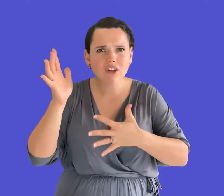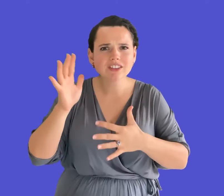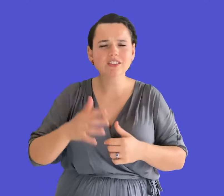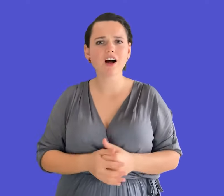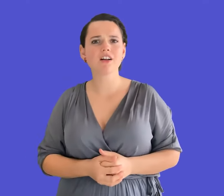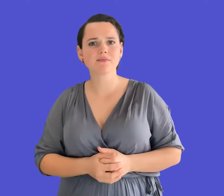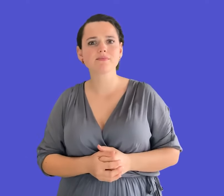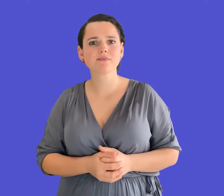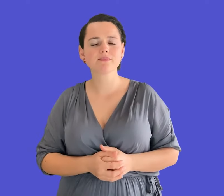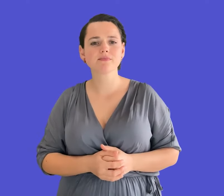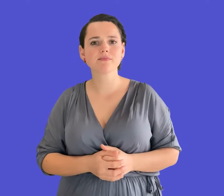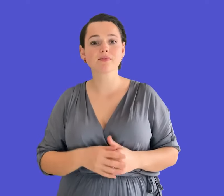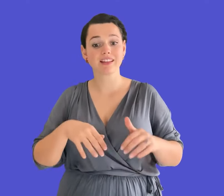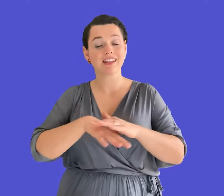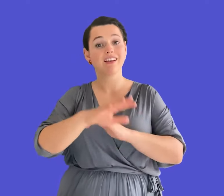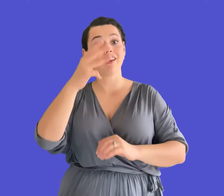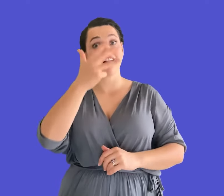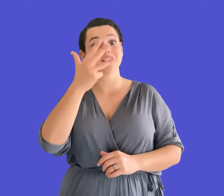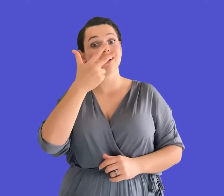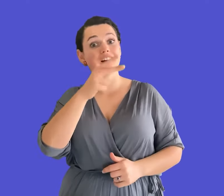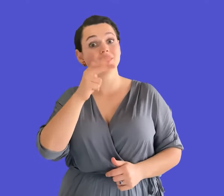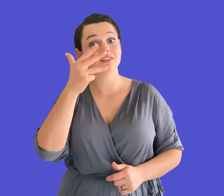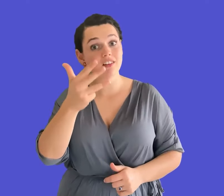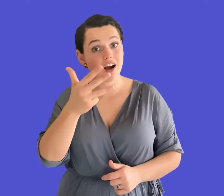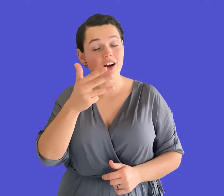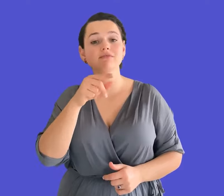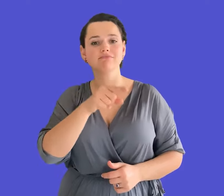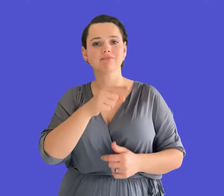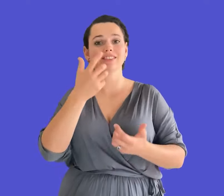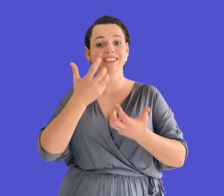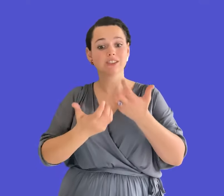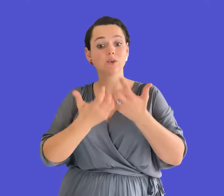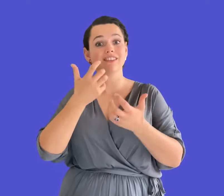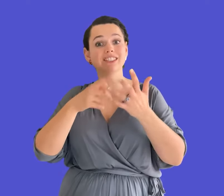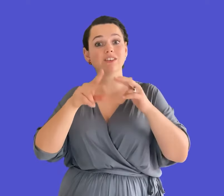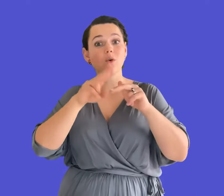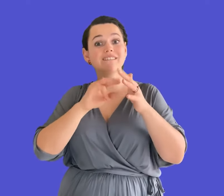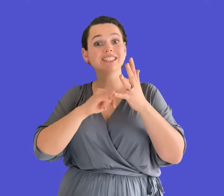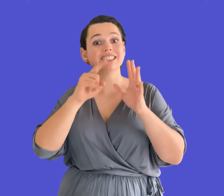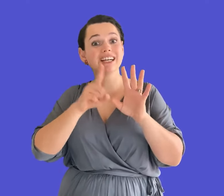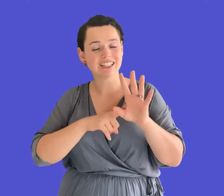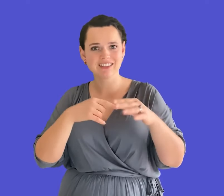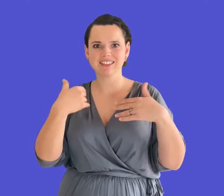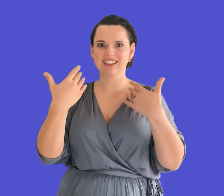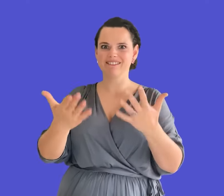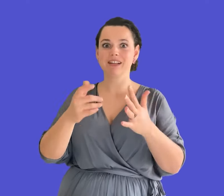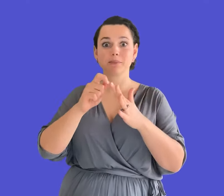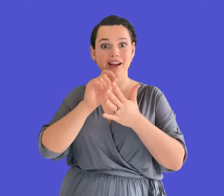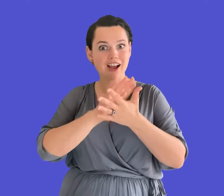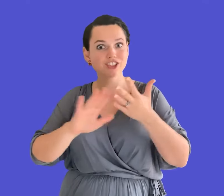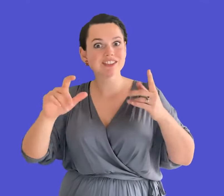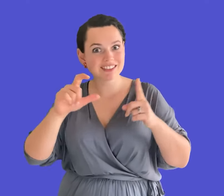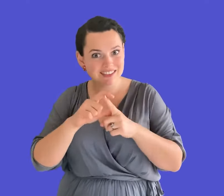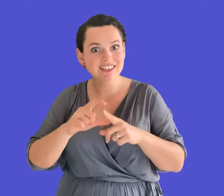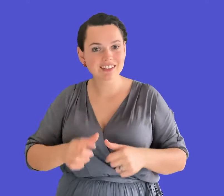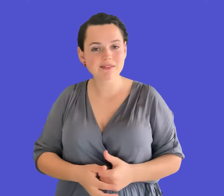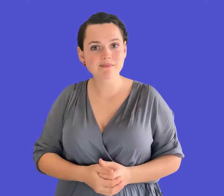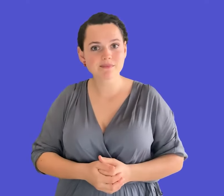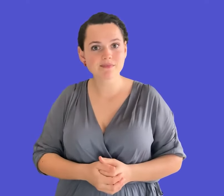to look at the Auslan language and linguistics. In 1989, the University of Sydney acknowledged Trevor